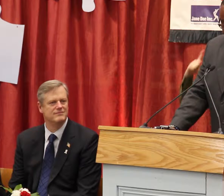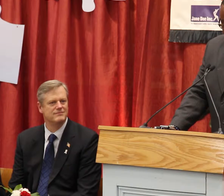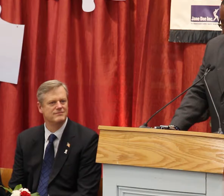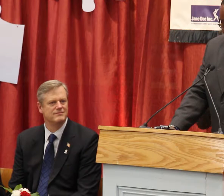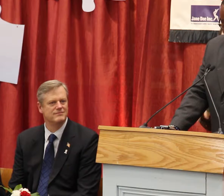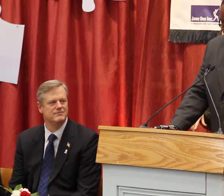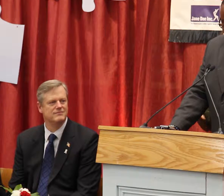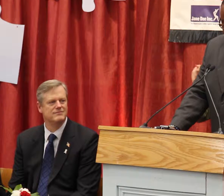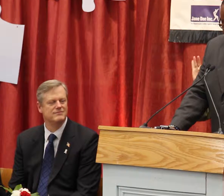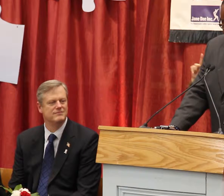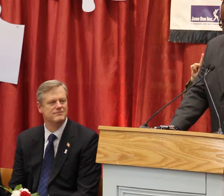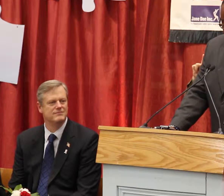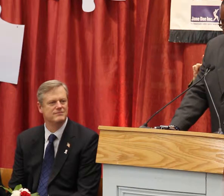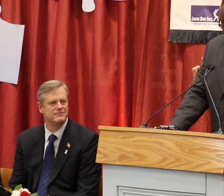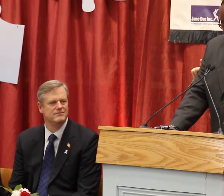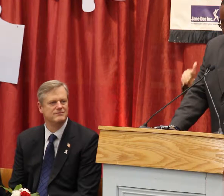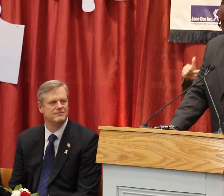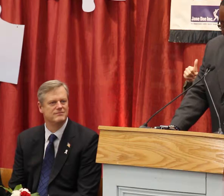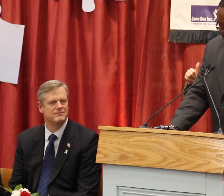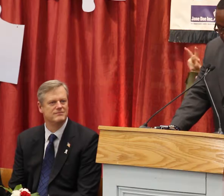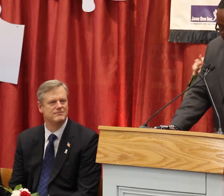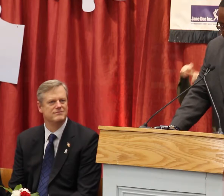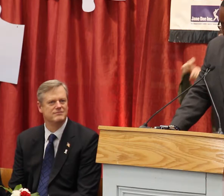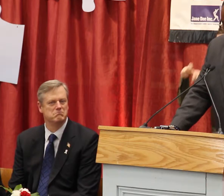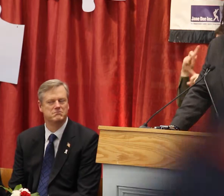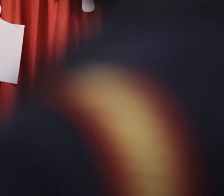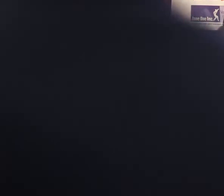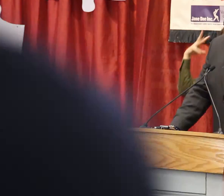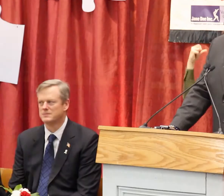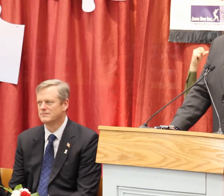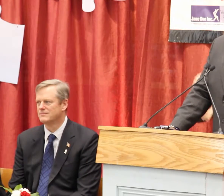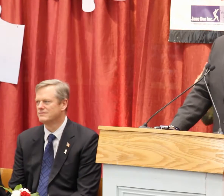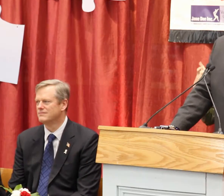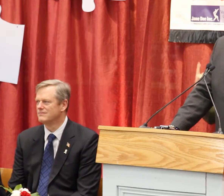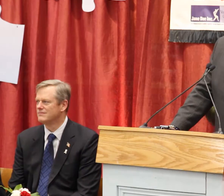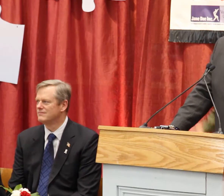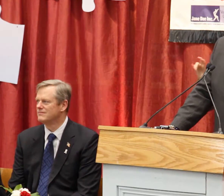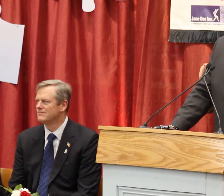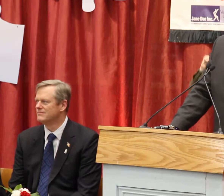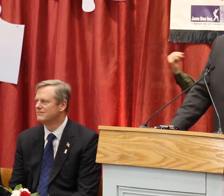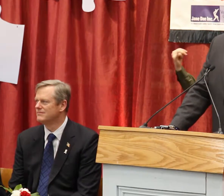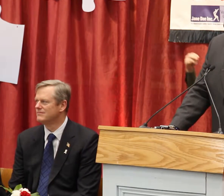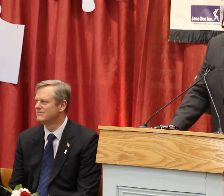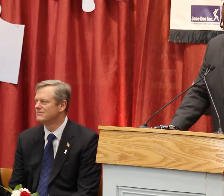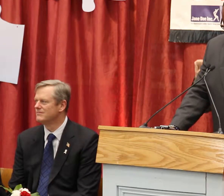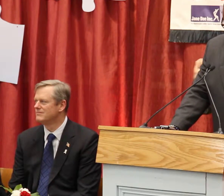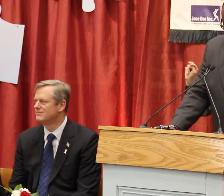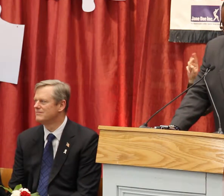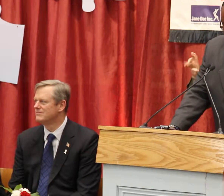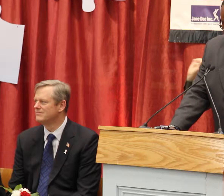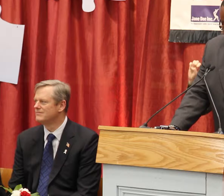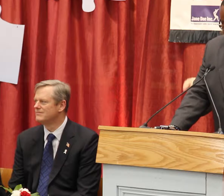the NFL's seventh leading sack artist of all time, a native of Newark, New Jersey. Andre has worked in the front